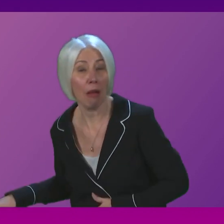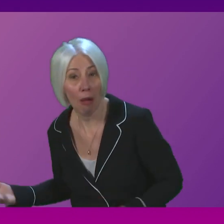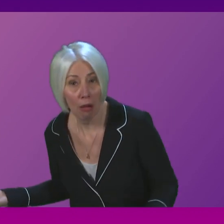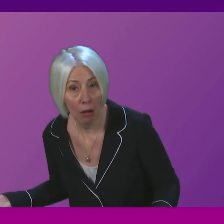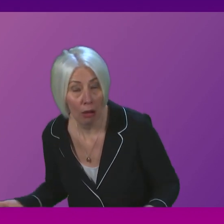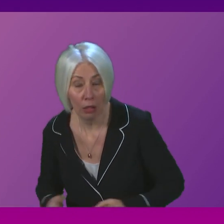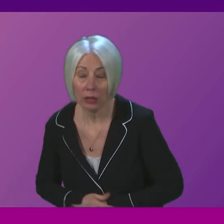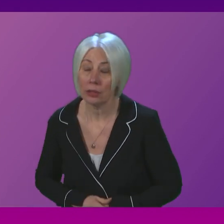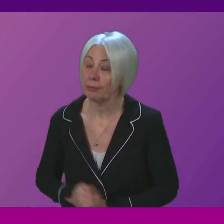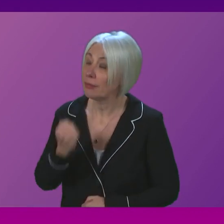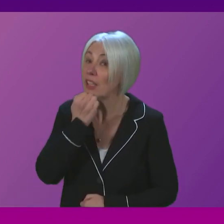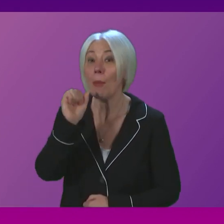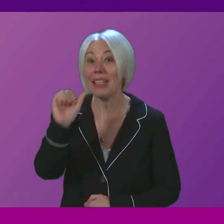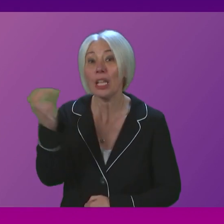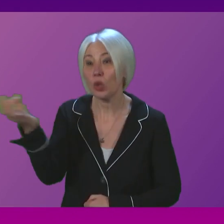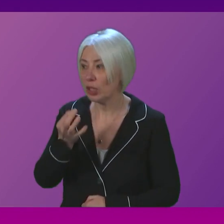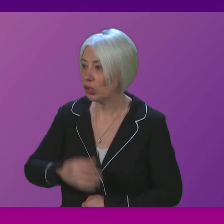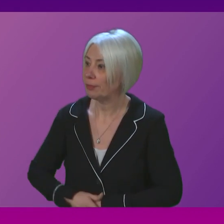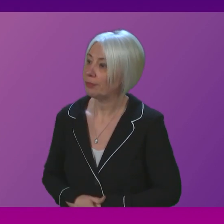Question number six Mark Bruskell